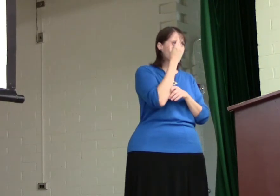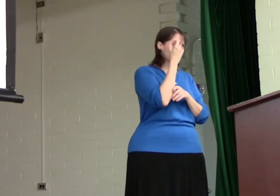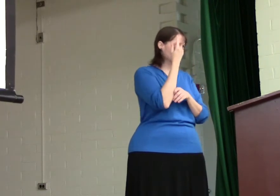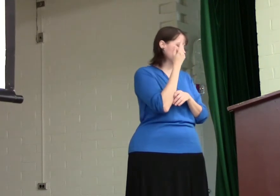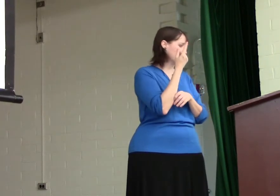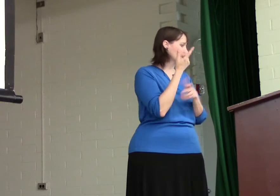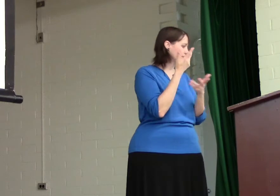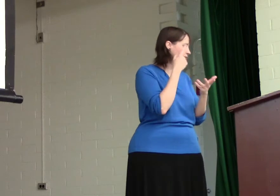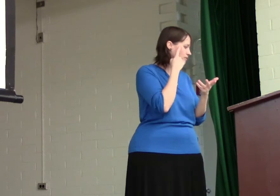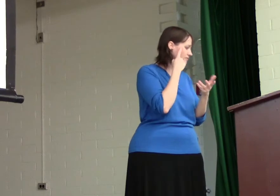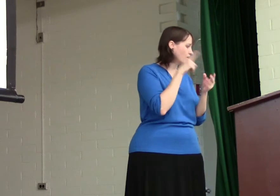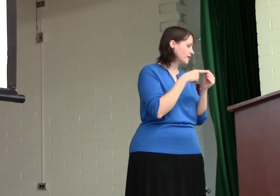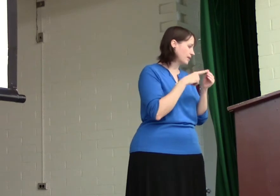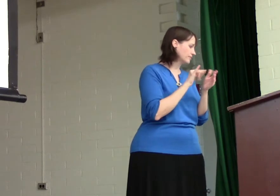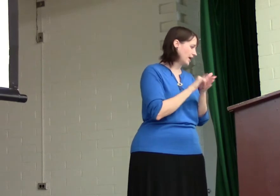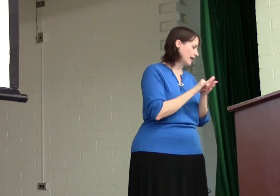understanding, what they would have thought about that.